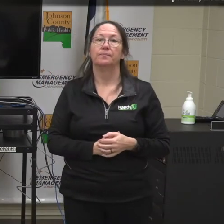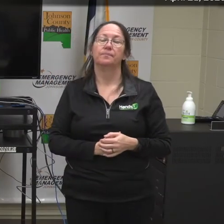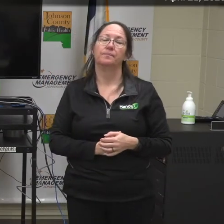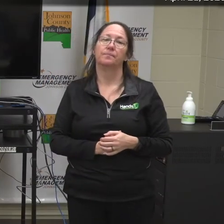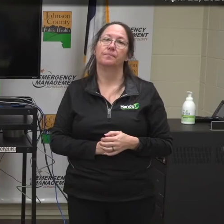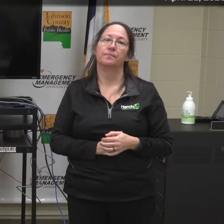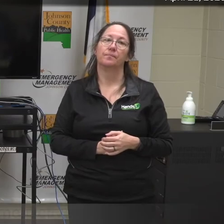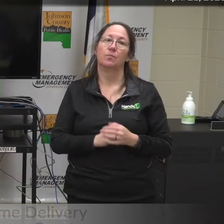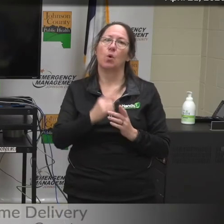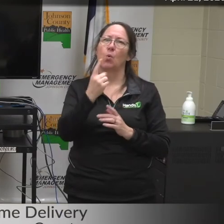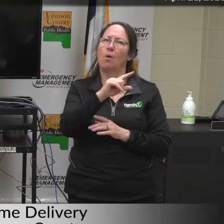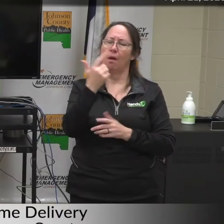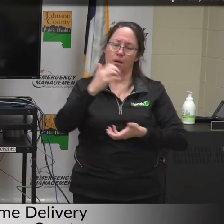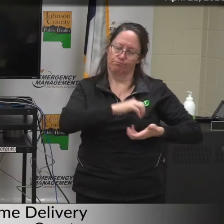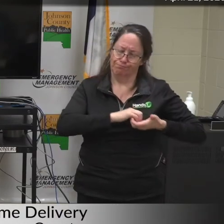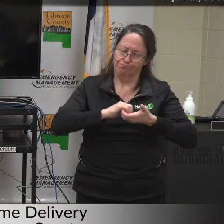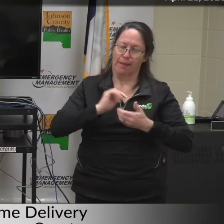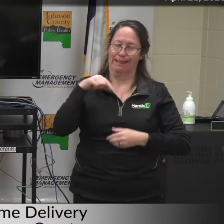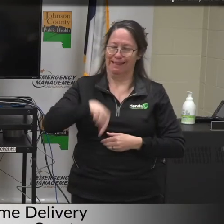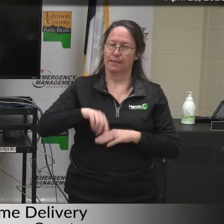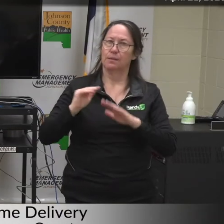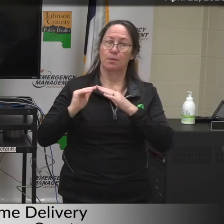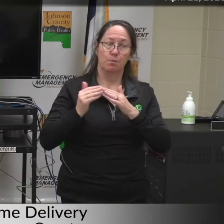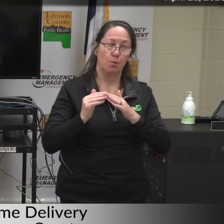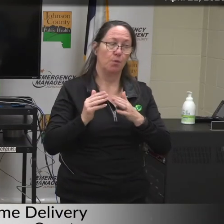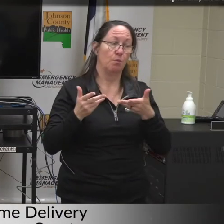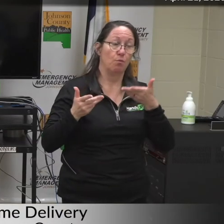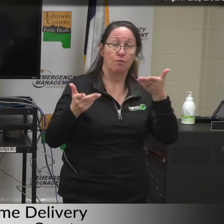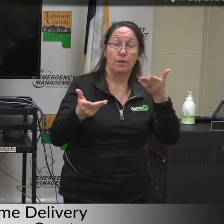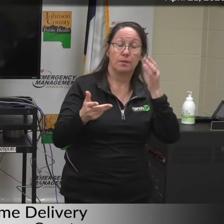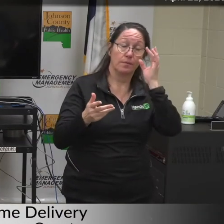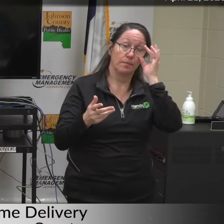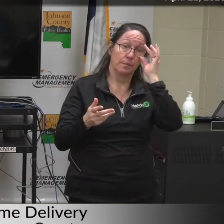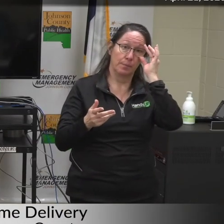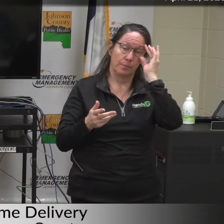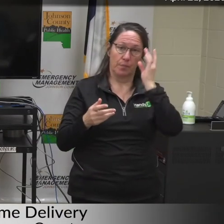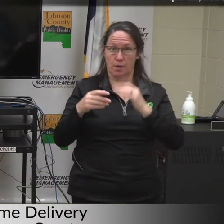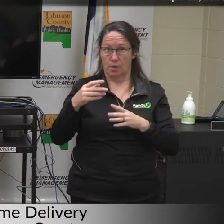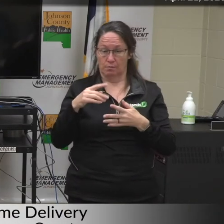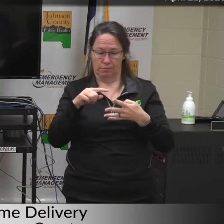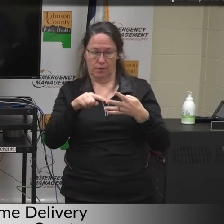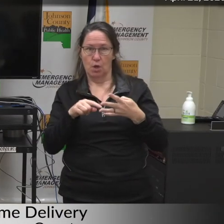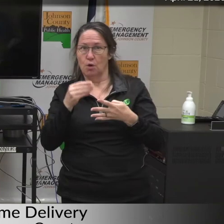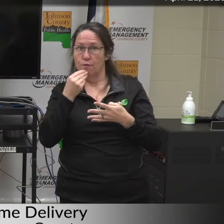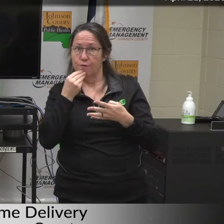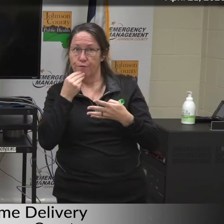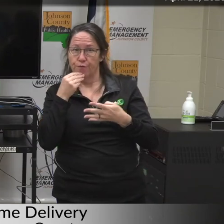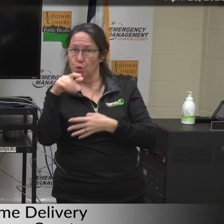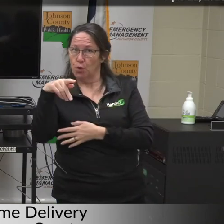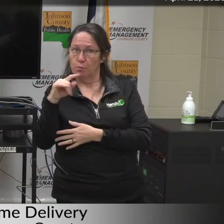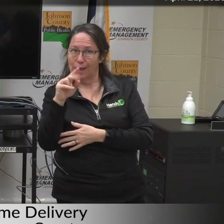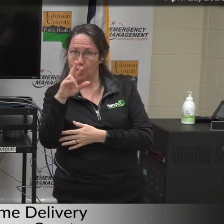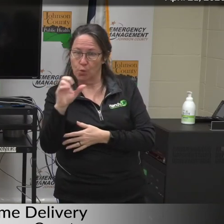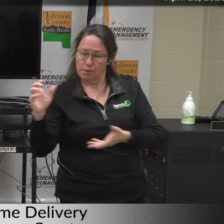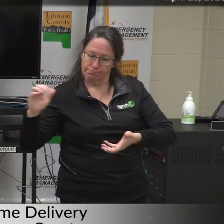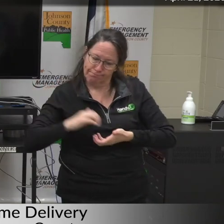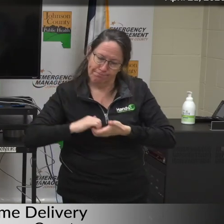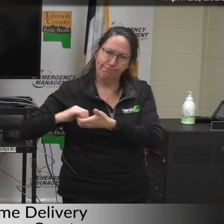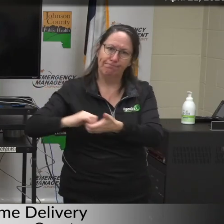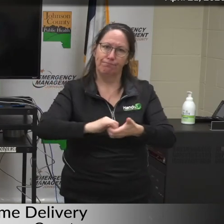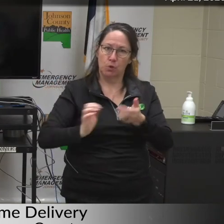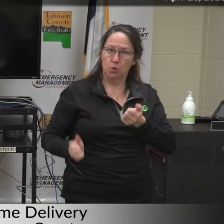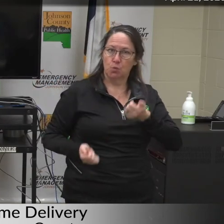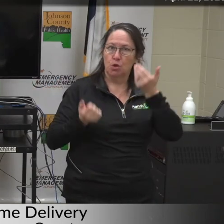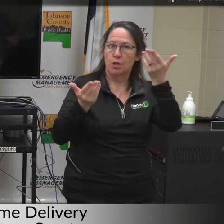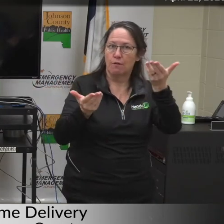Another great partnership in our community involves the four area food pantries that have teamed together to